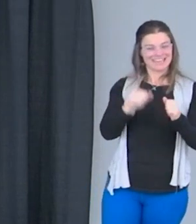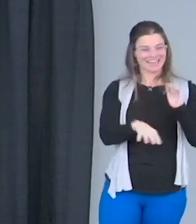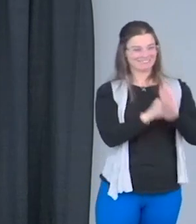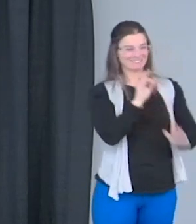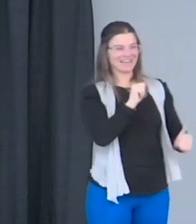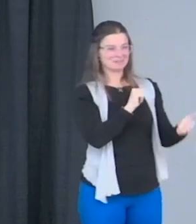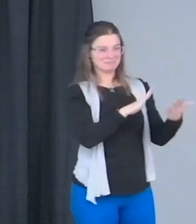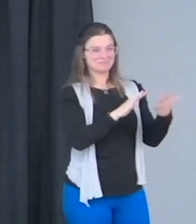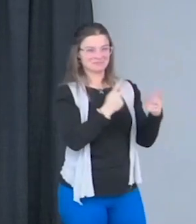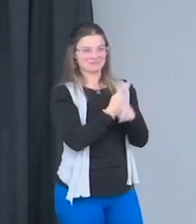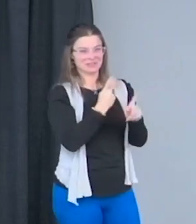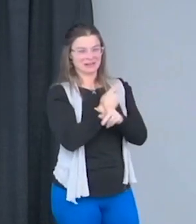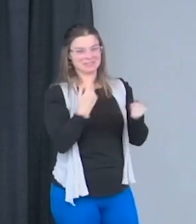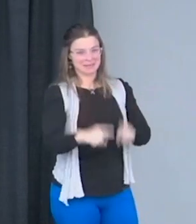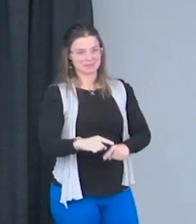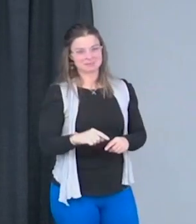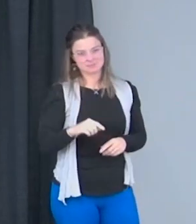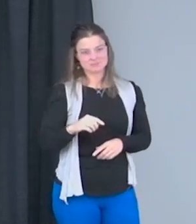See what I did there?